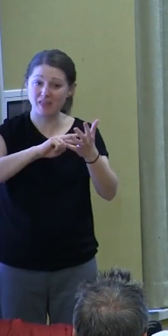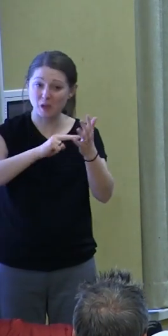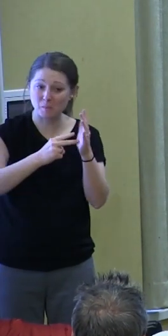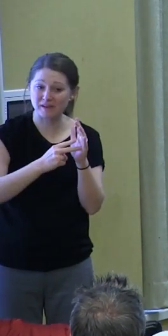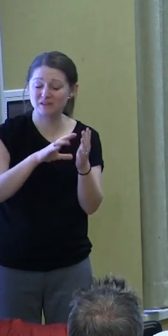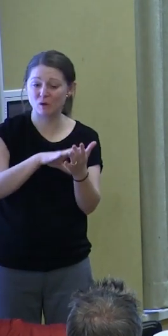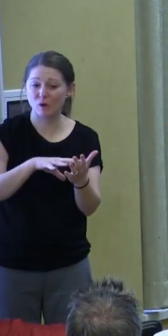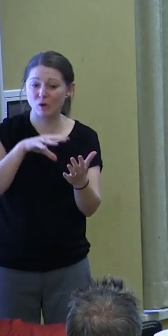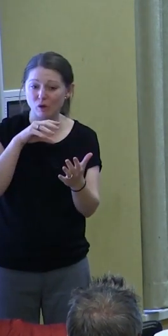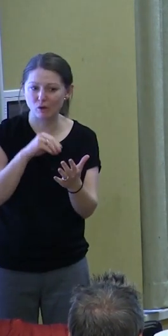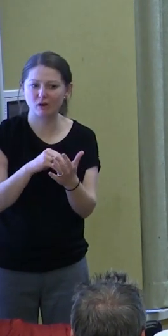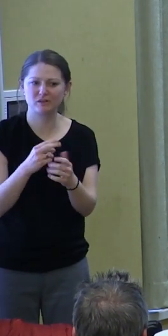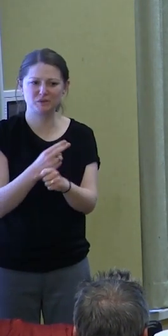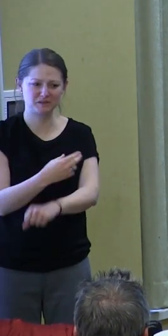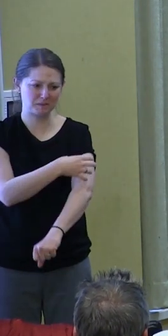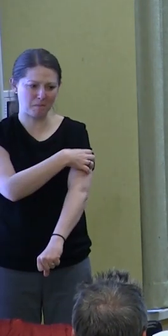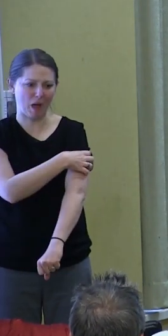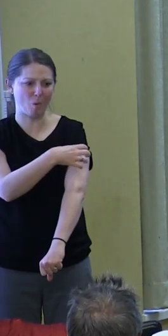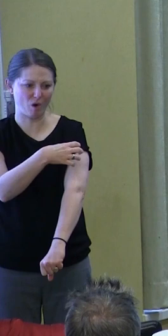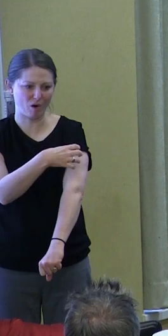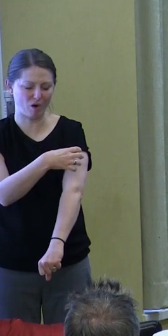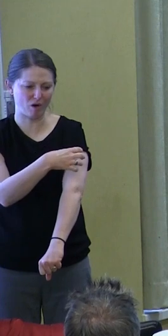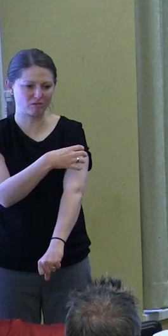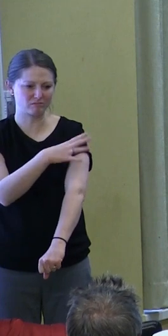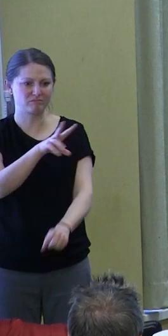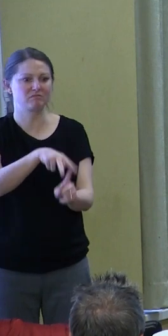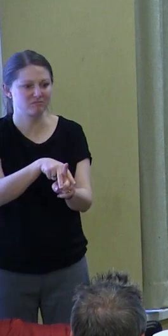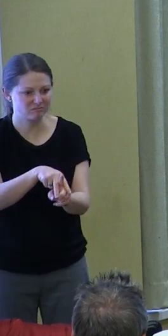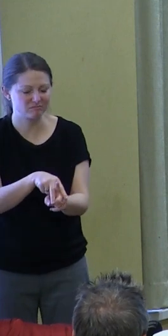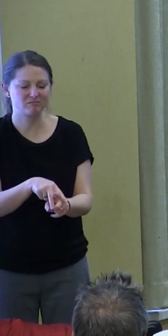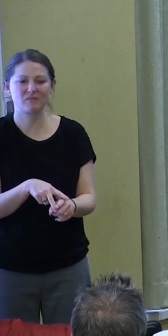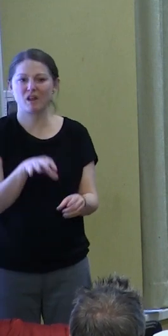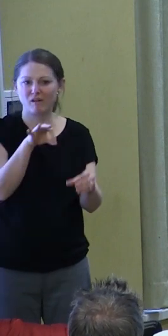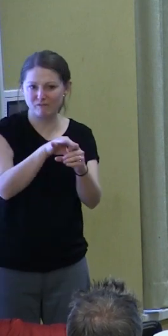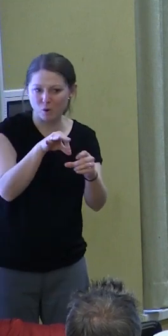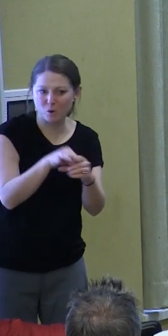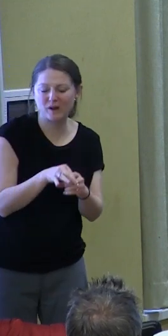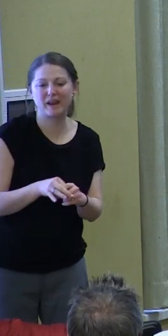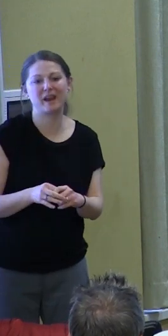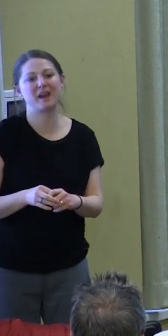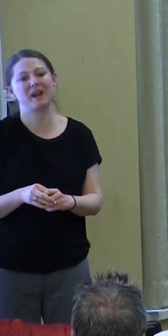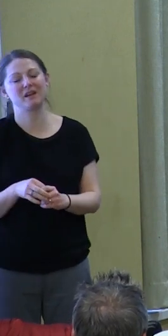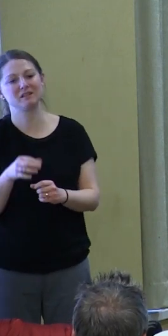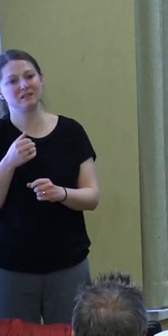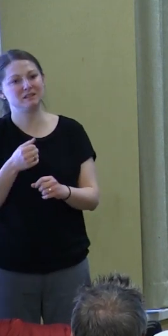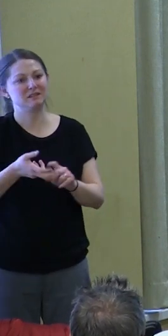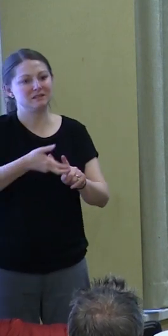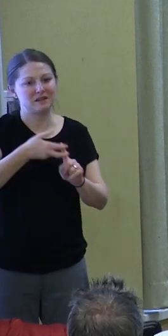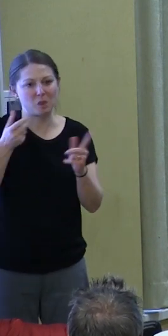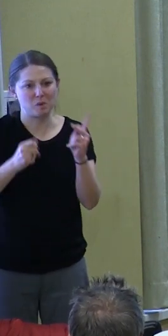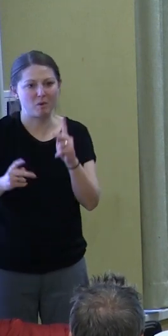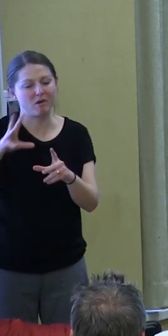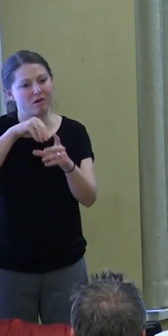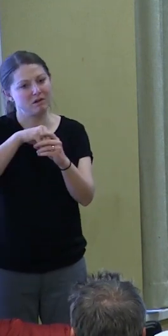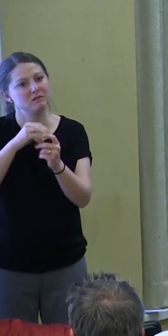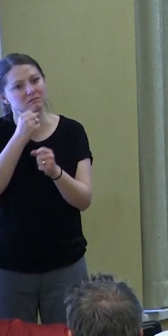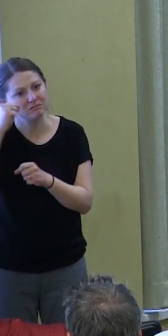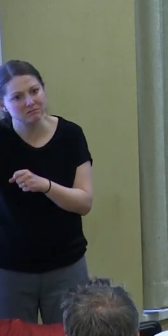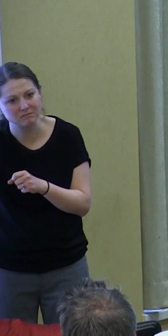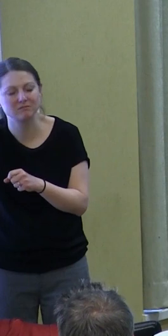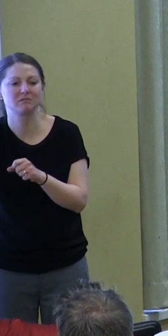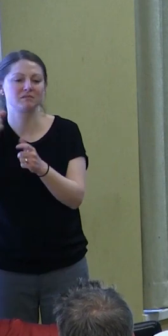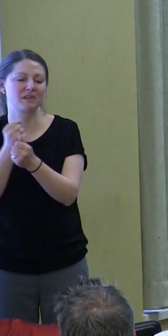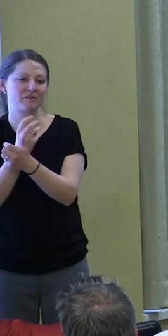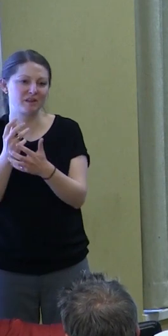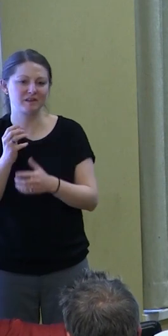to use power through voting, through movement building, and more. Civic life helps